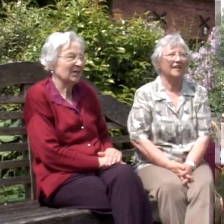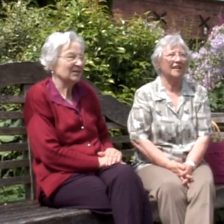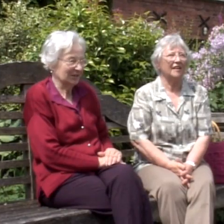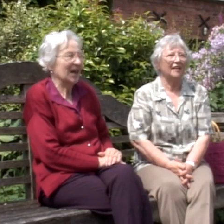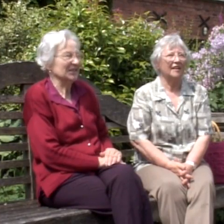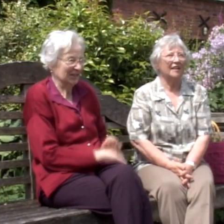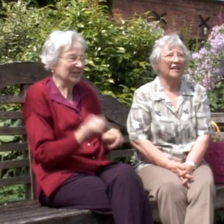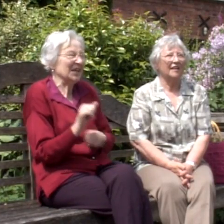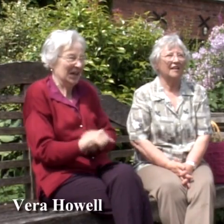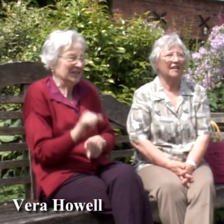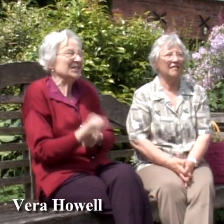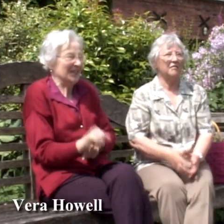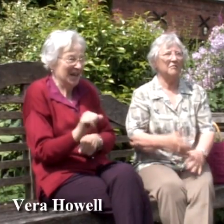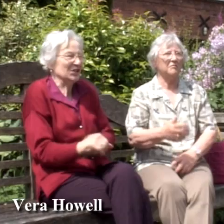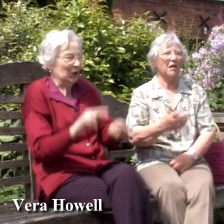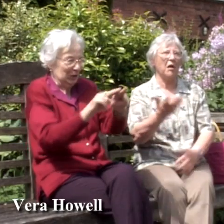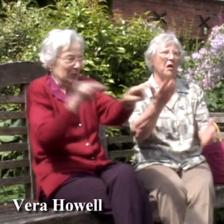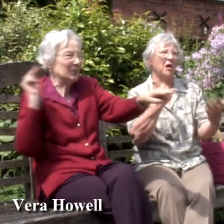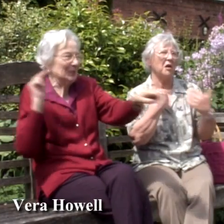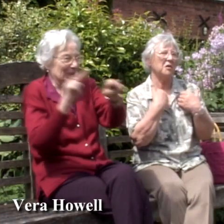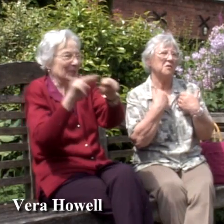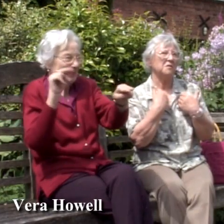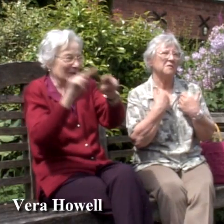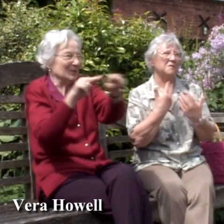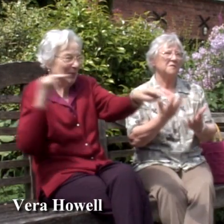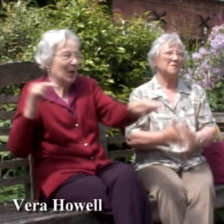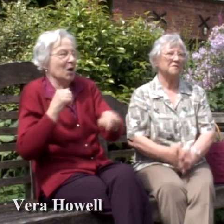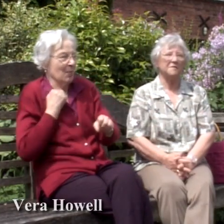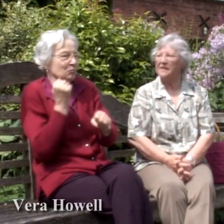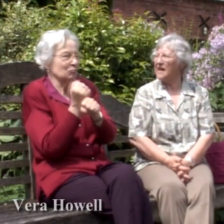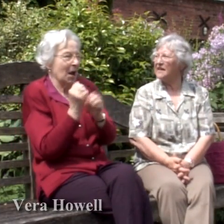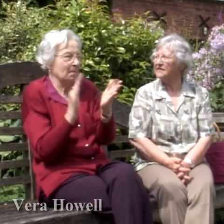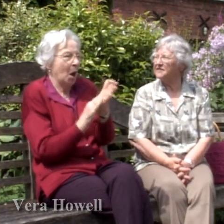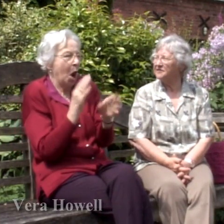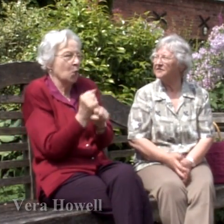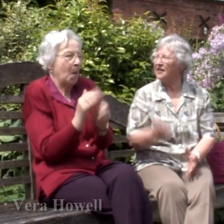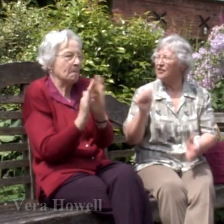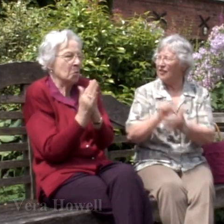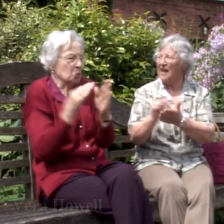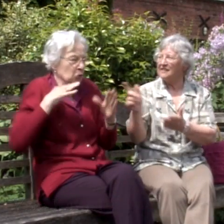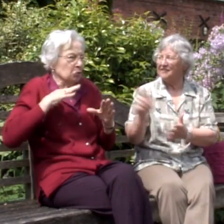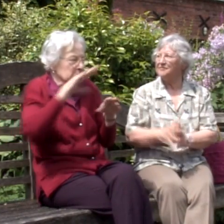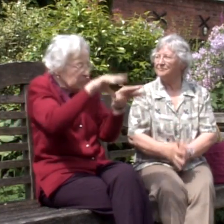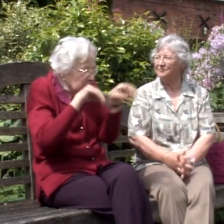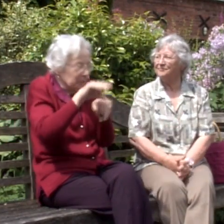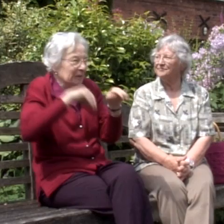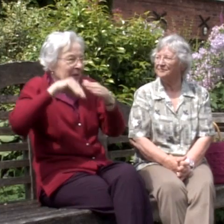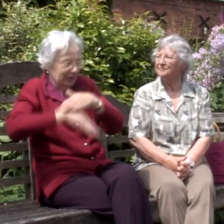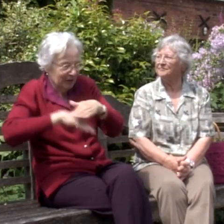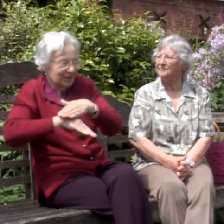Mmm, yes, yes. There were always queues. My grandmother would always have her ration books ready for when she